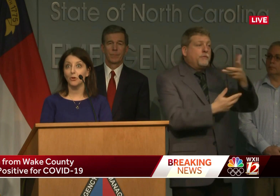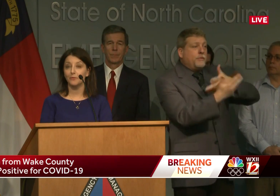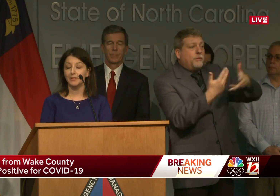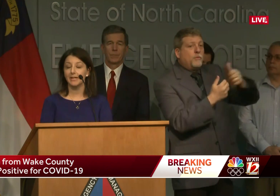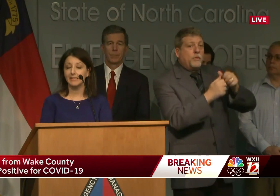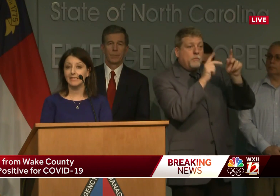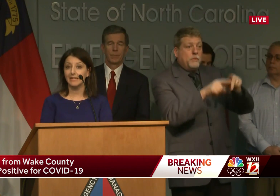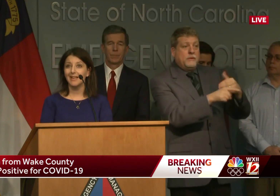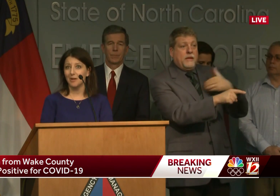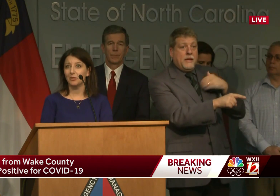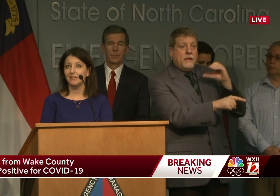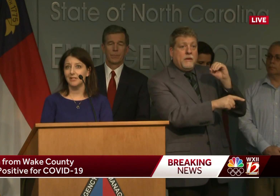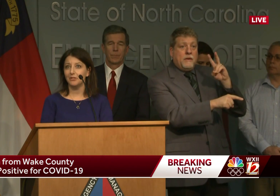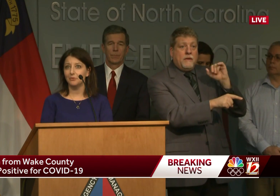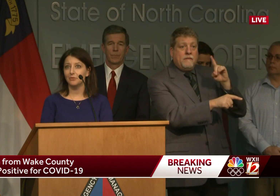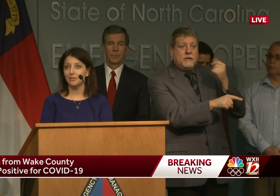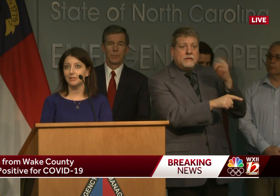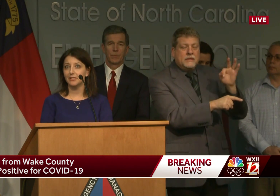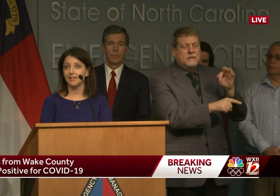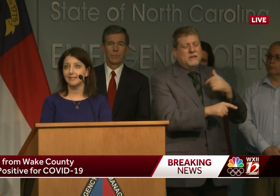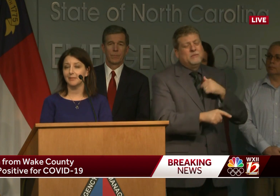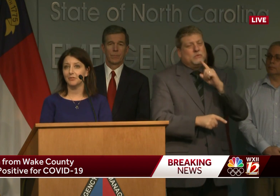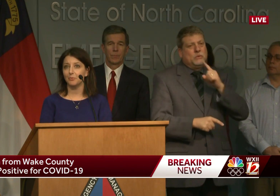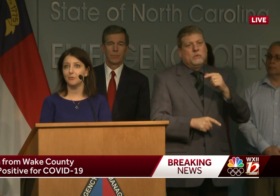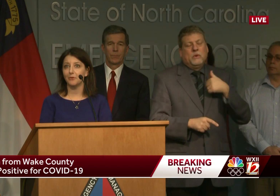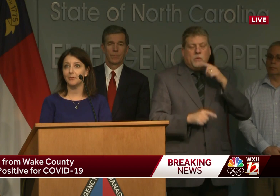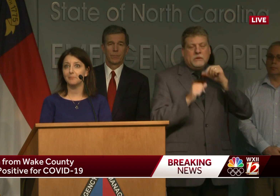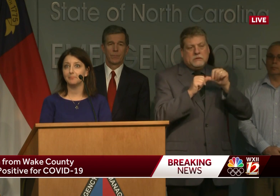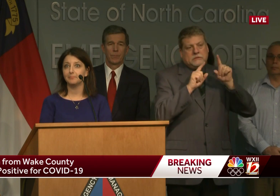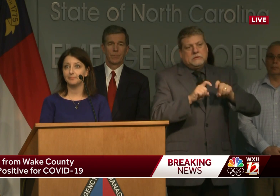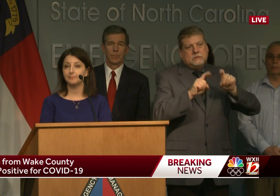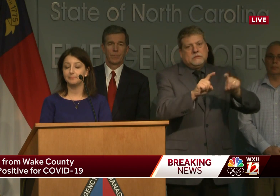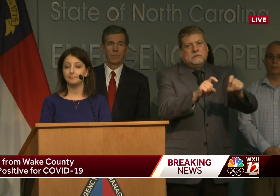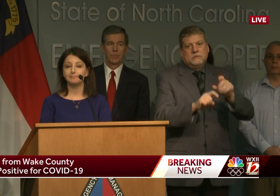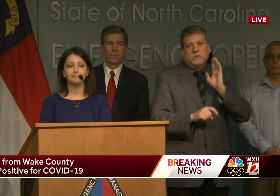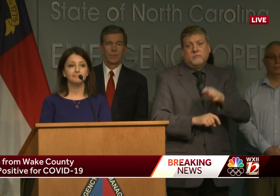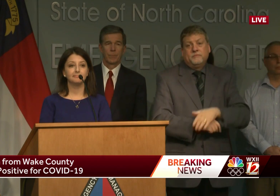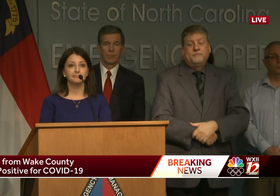COVID-19, and we'll continue to test them as we move forward.